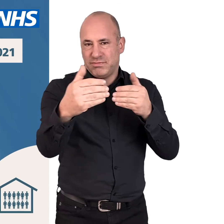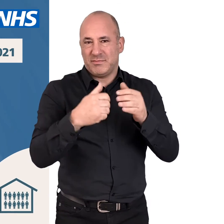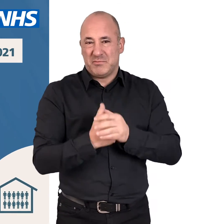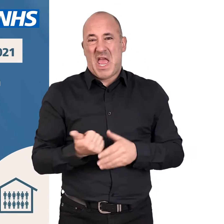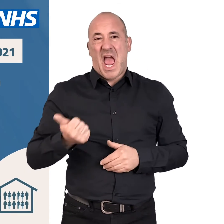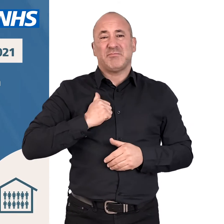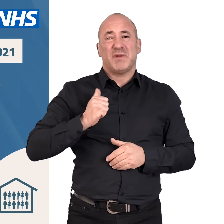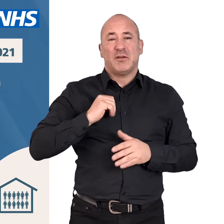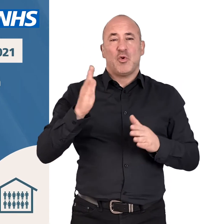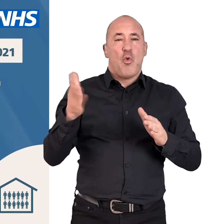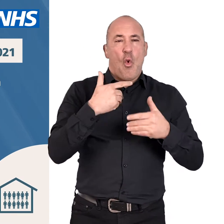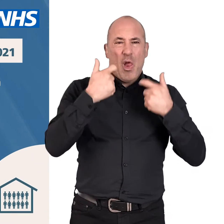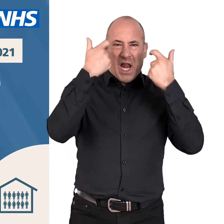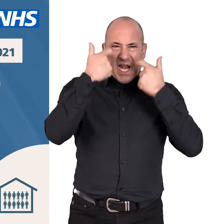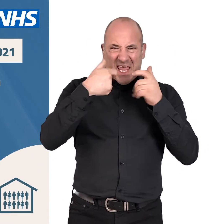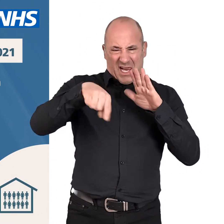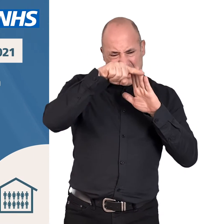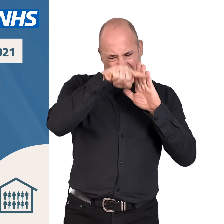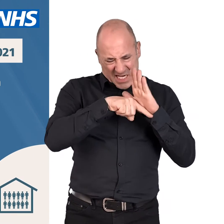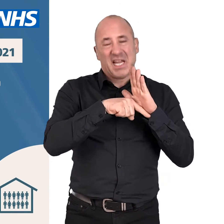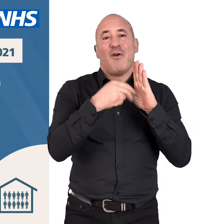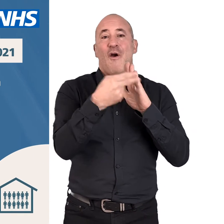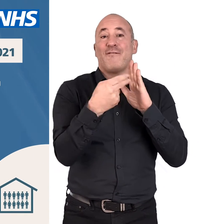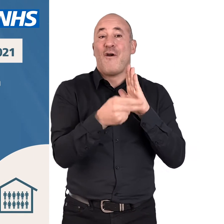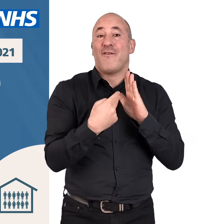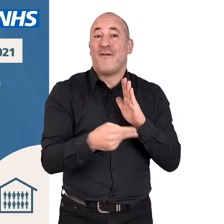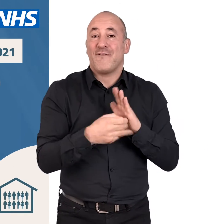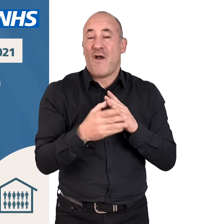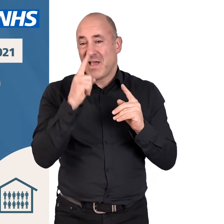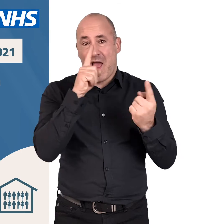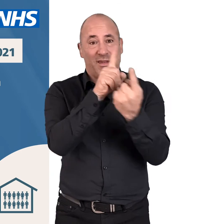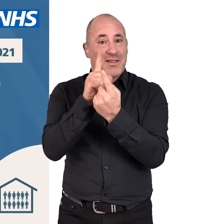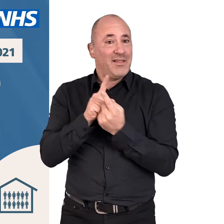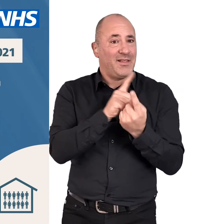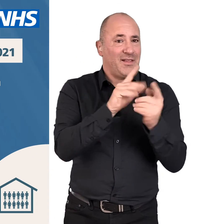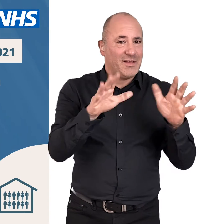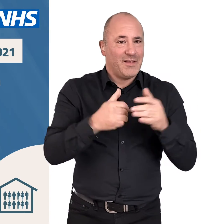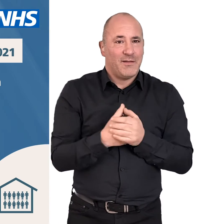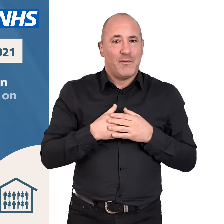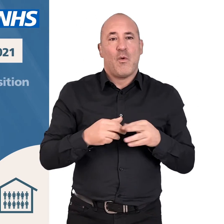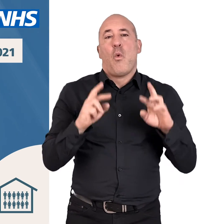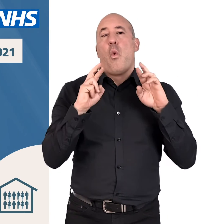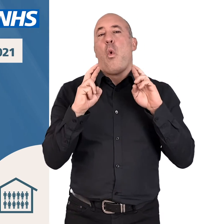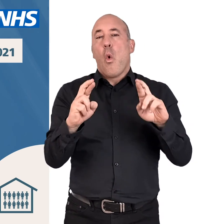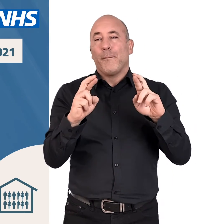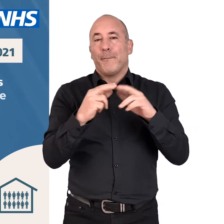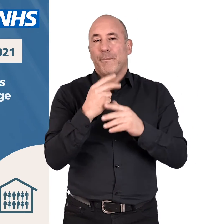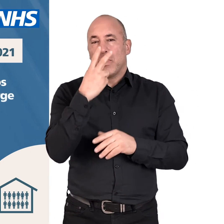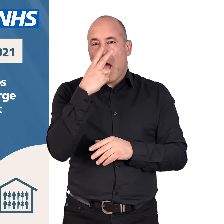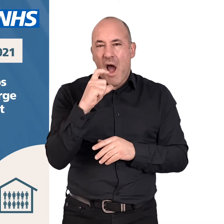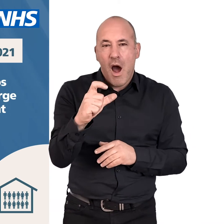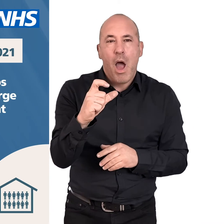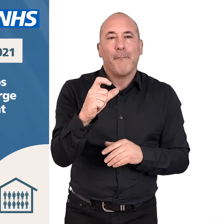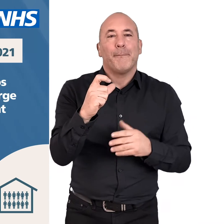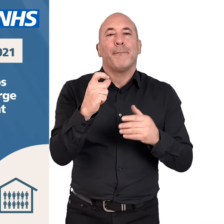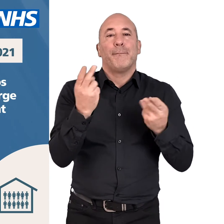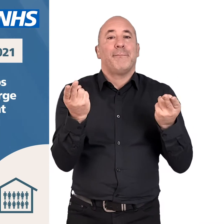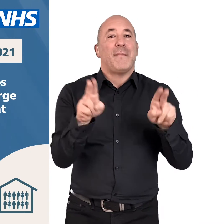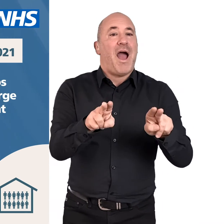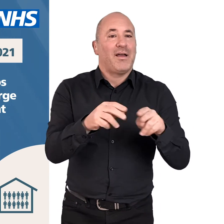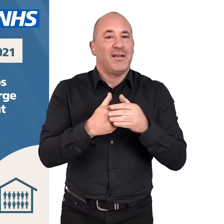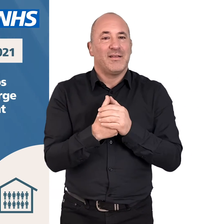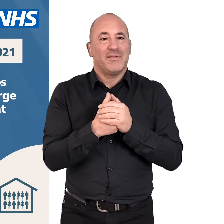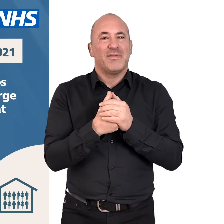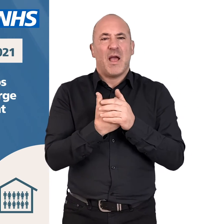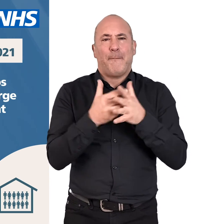We expect to be in a position to remove all legal limits on social contact. We hope to reopen